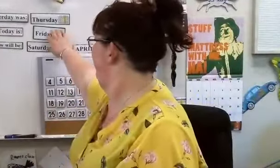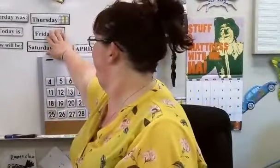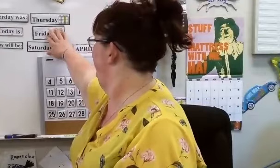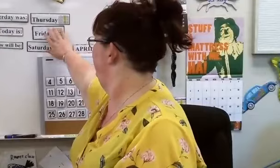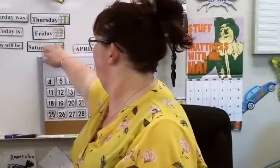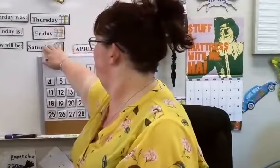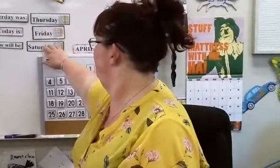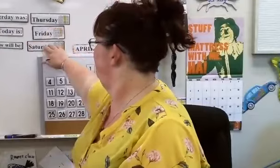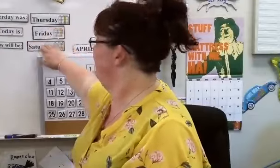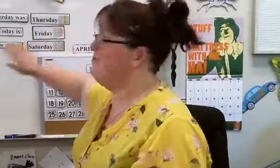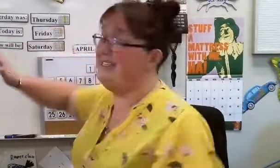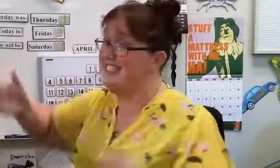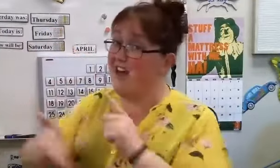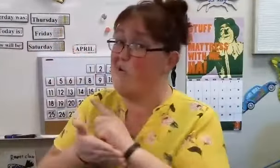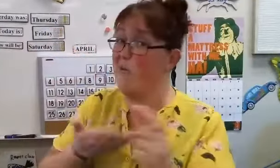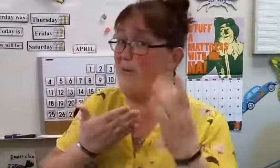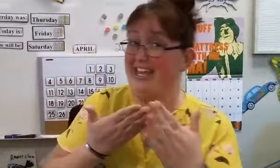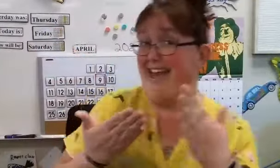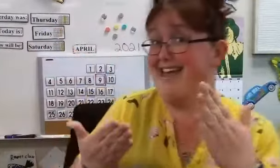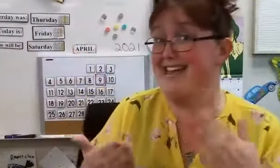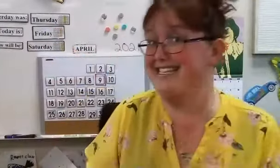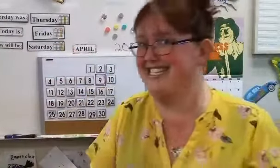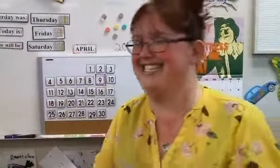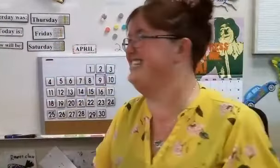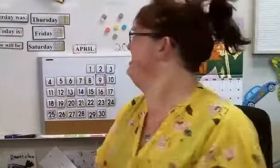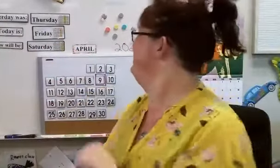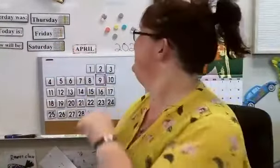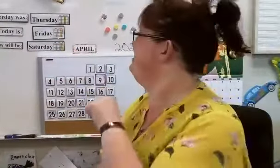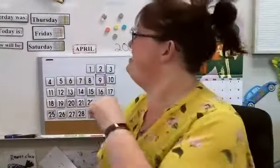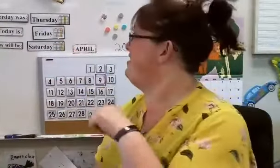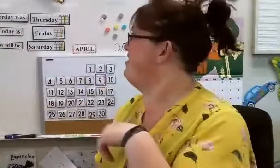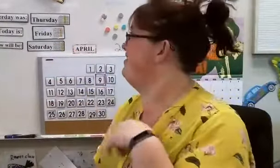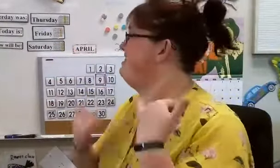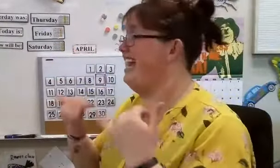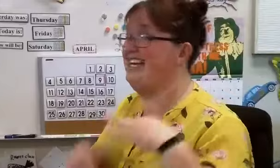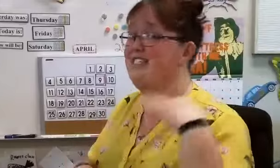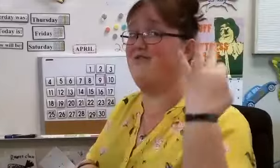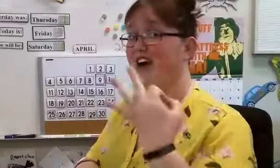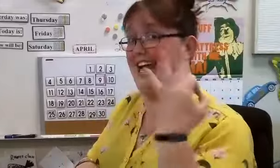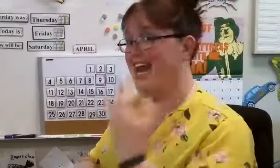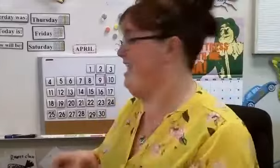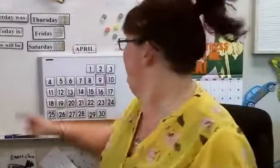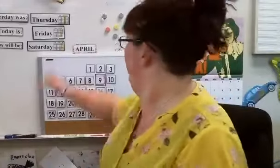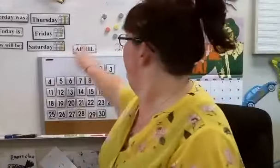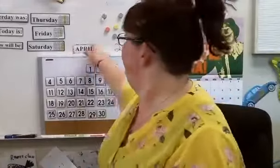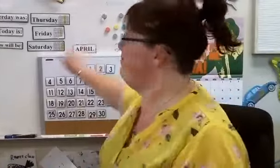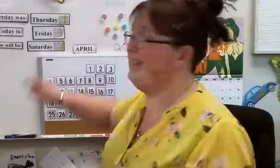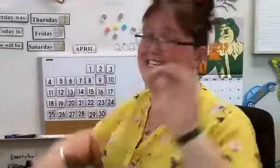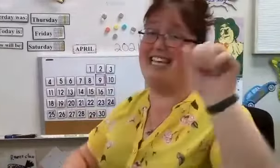which means it's the weekend. So today is Friday. The month is